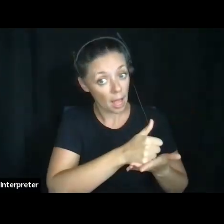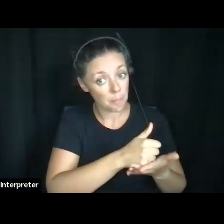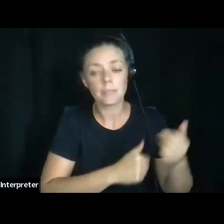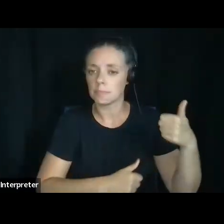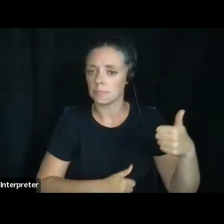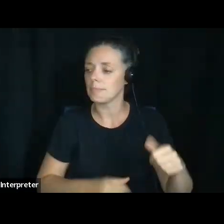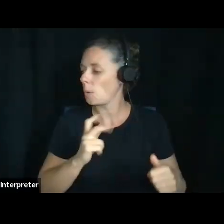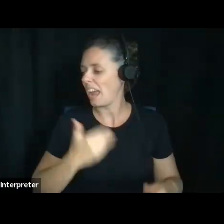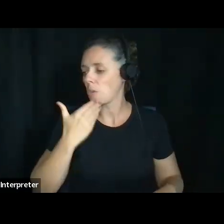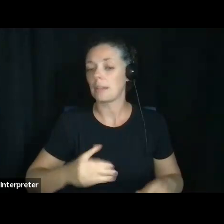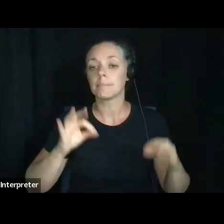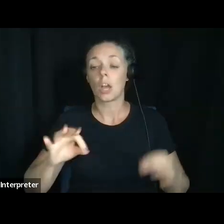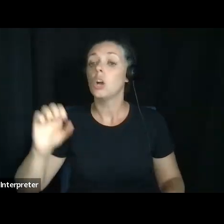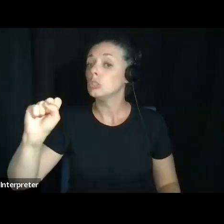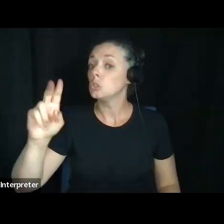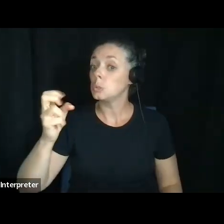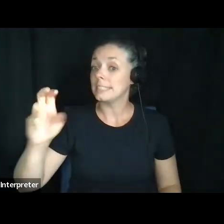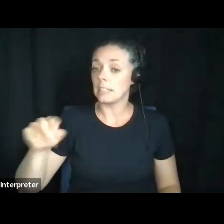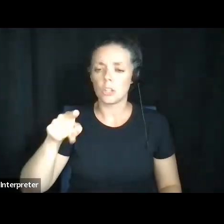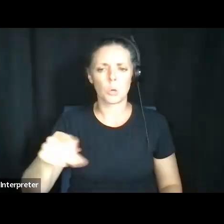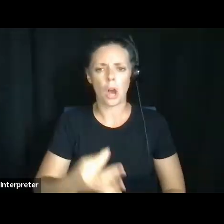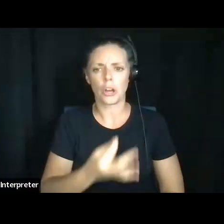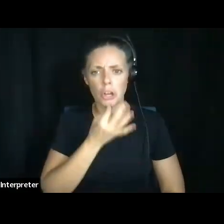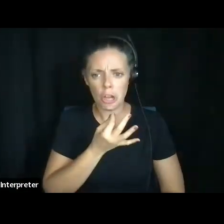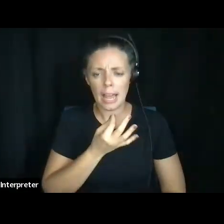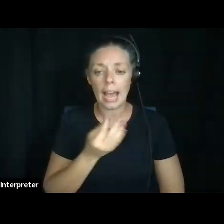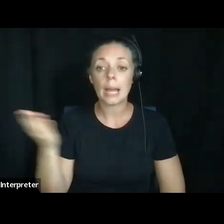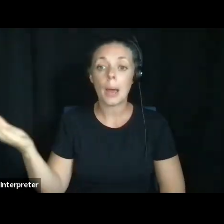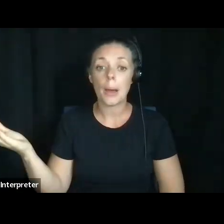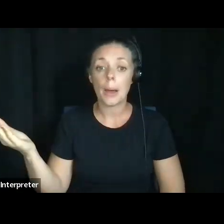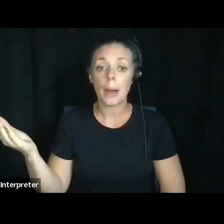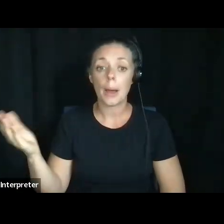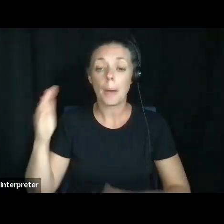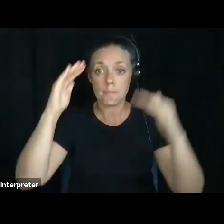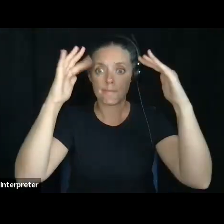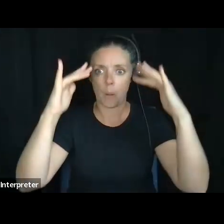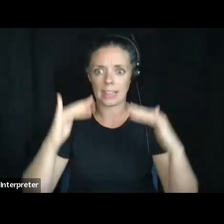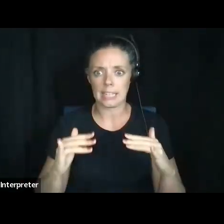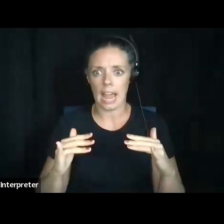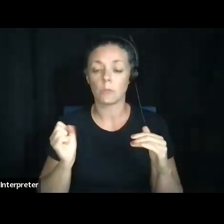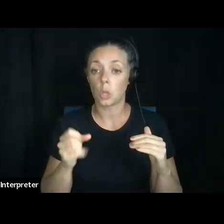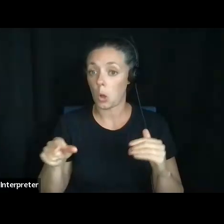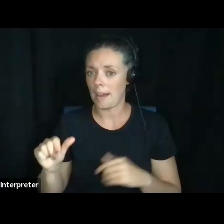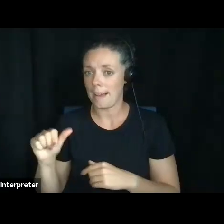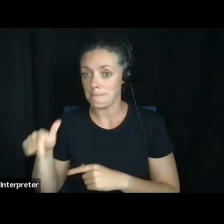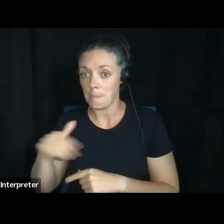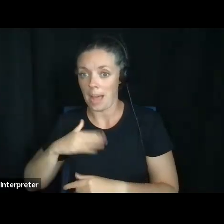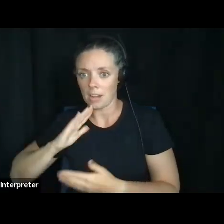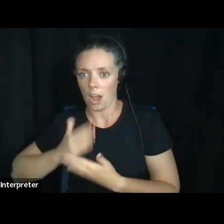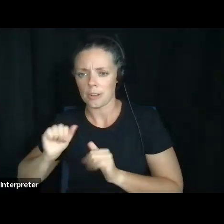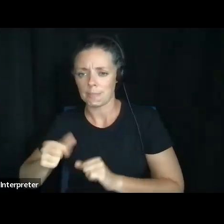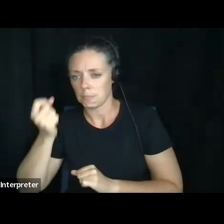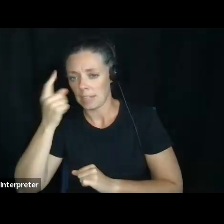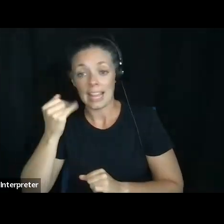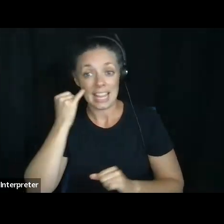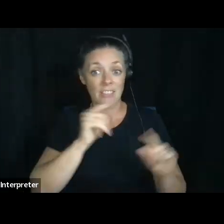you are really good at bringing things down so that Elena can understand it, taking that information that